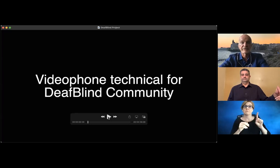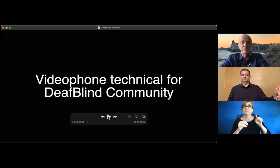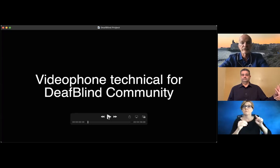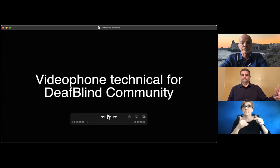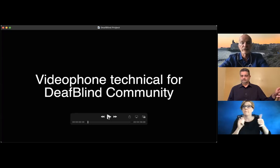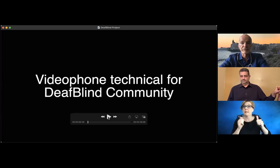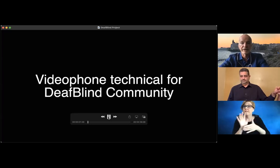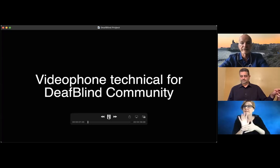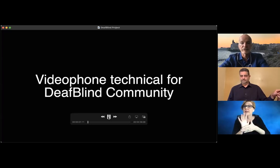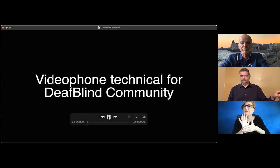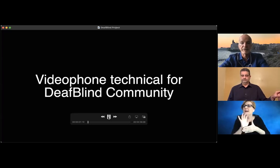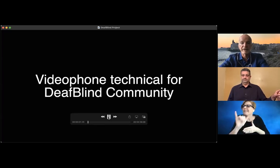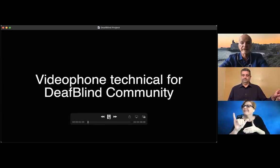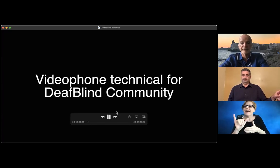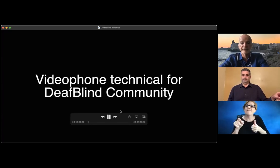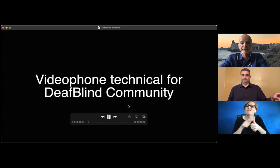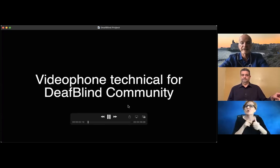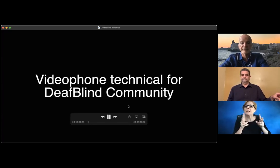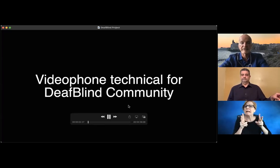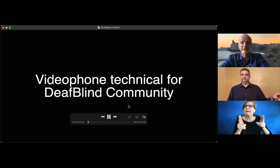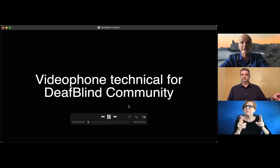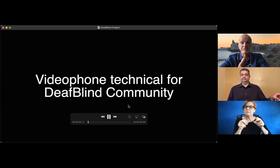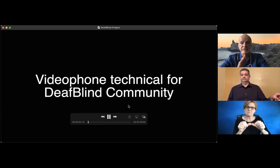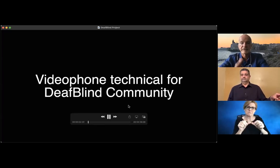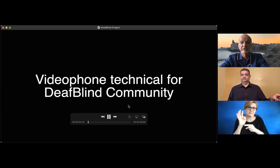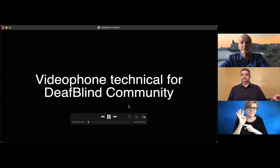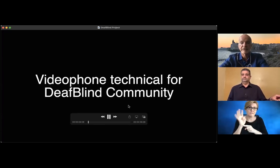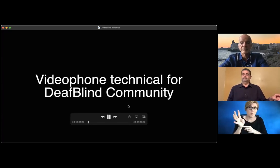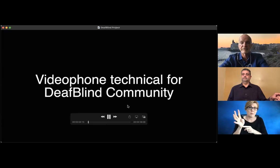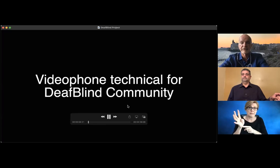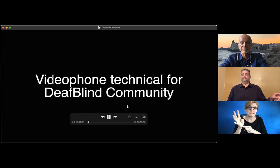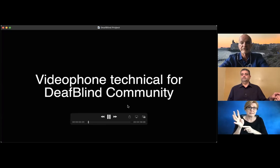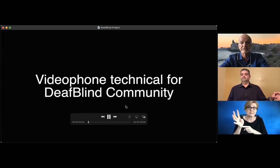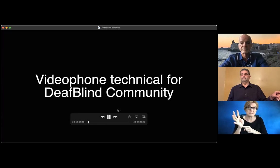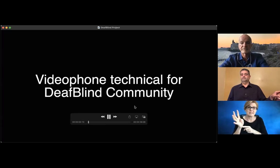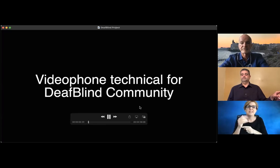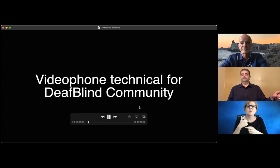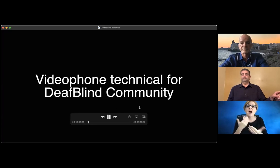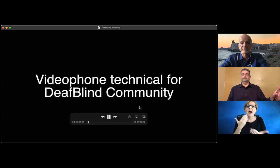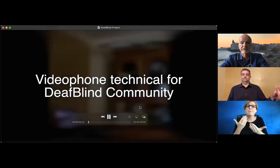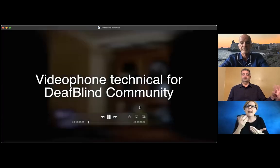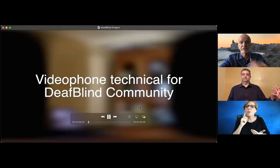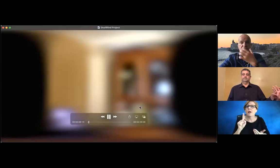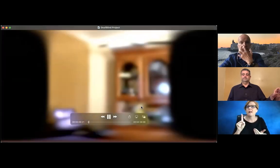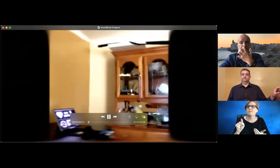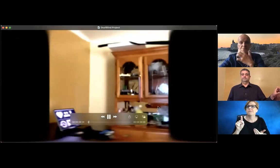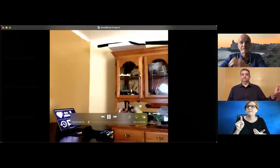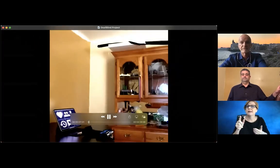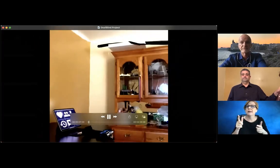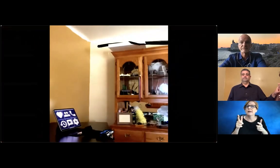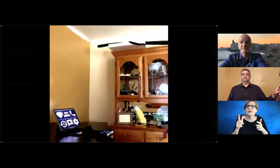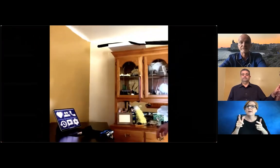It's about four minutes, so I may just make it a bit faster at some points.